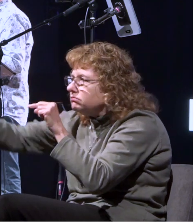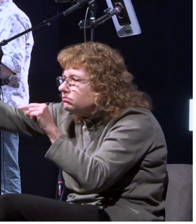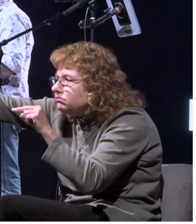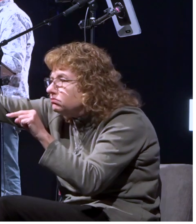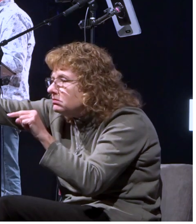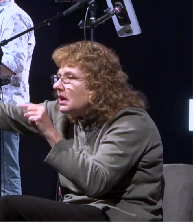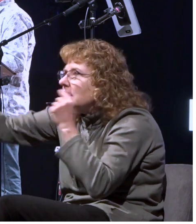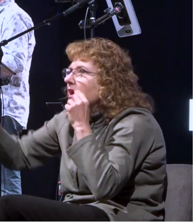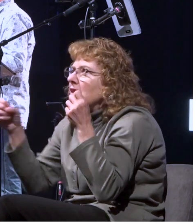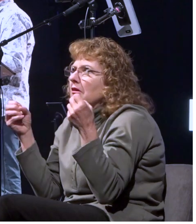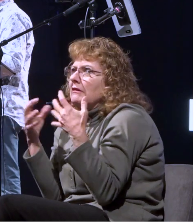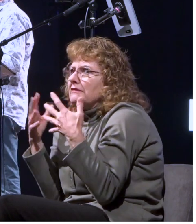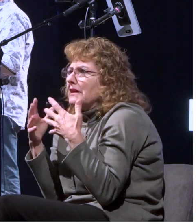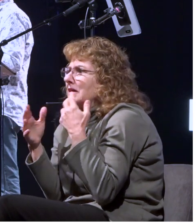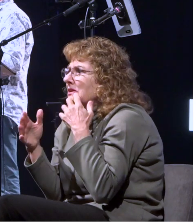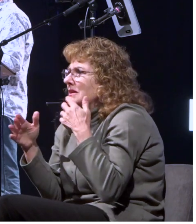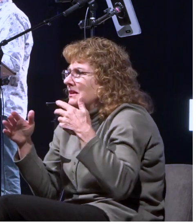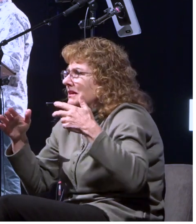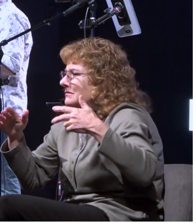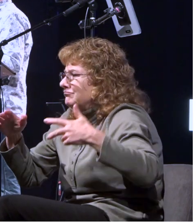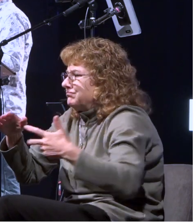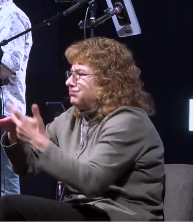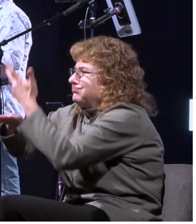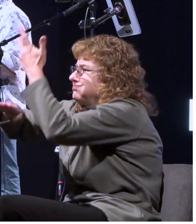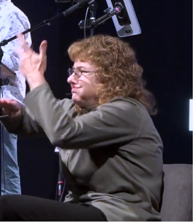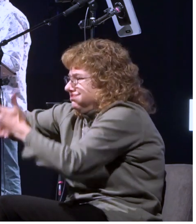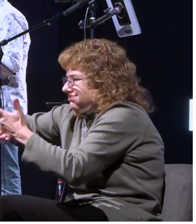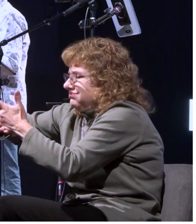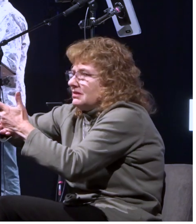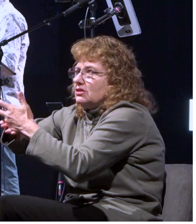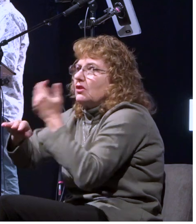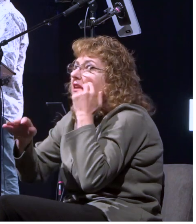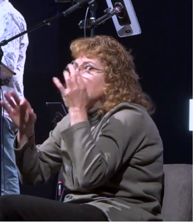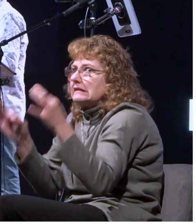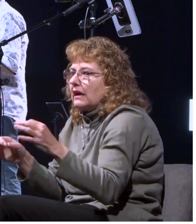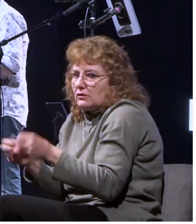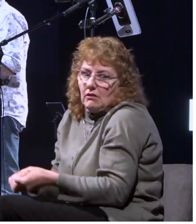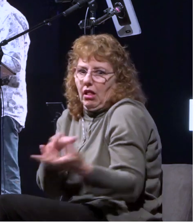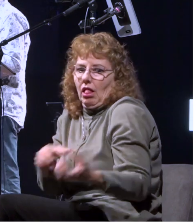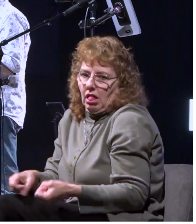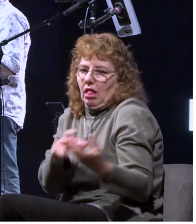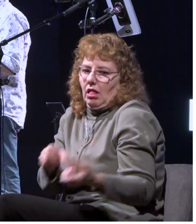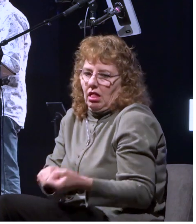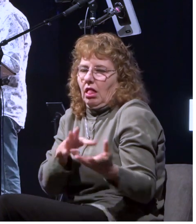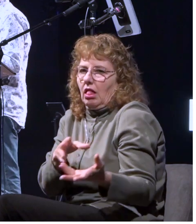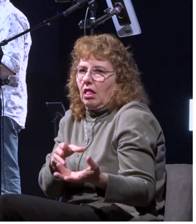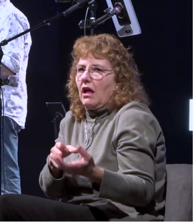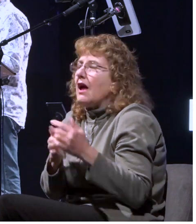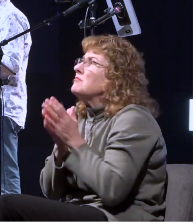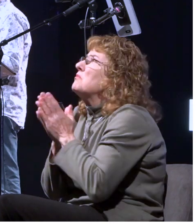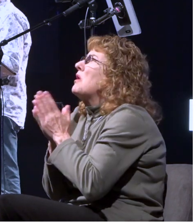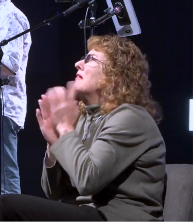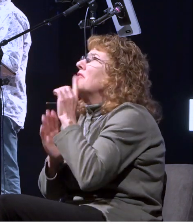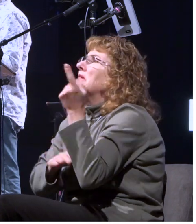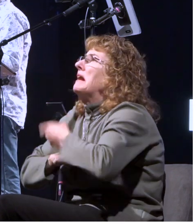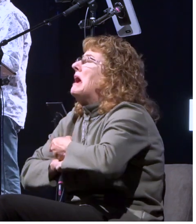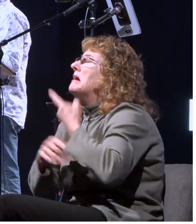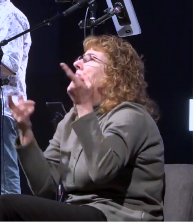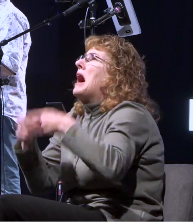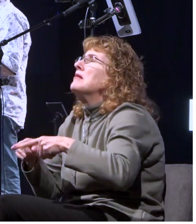rocks they dropped four anchors from the stern and they prayed for day to come and as the sailors were seeking to